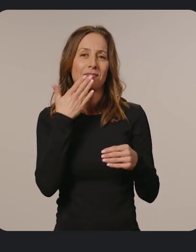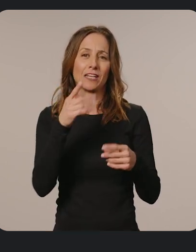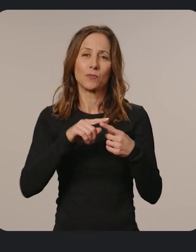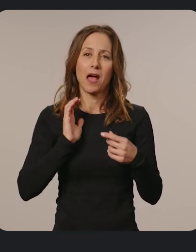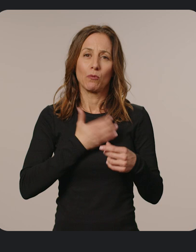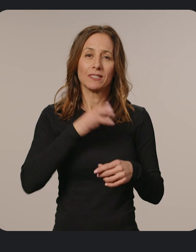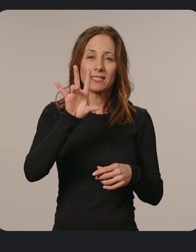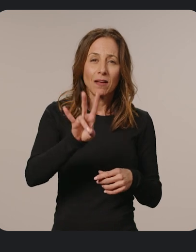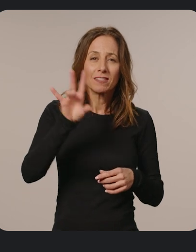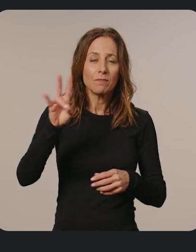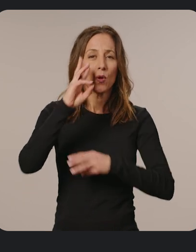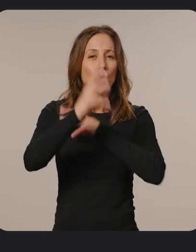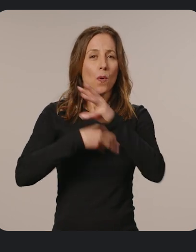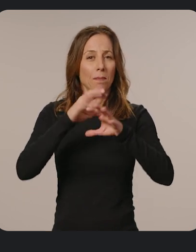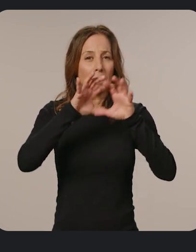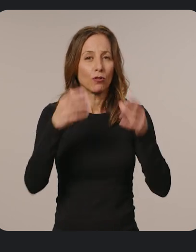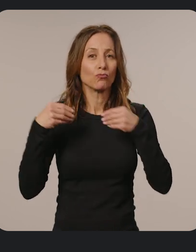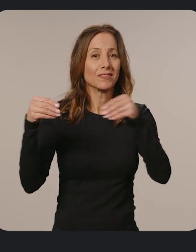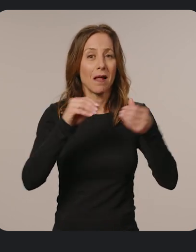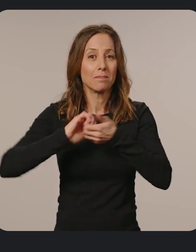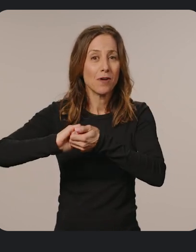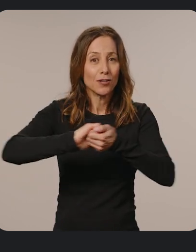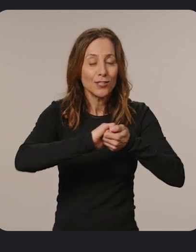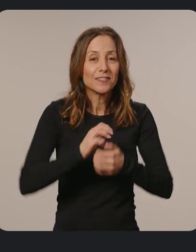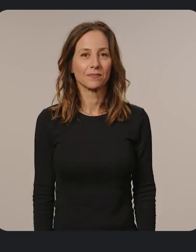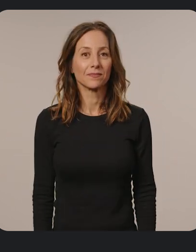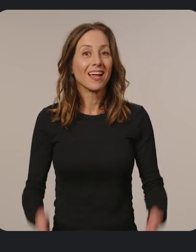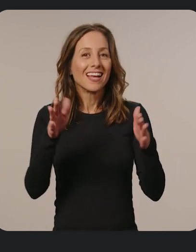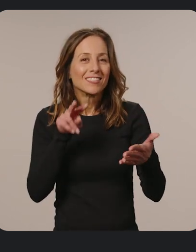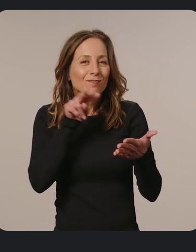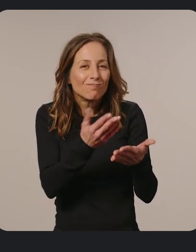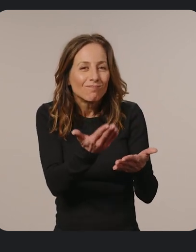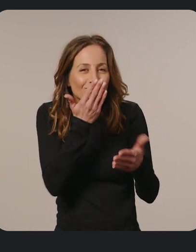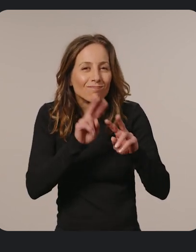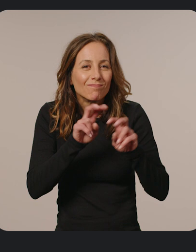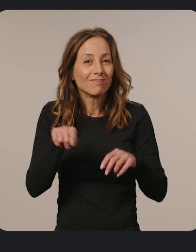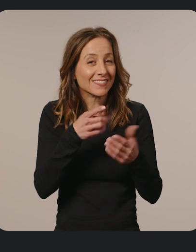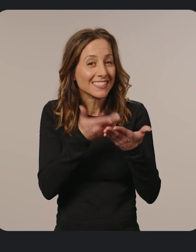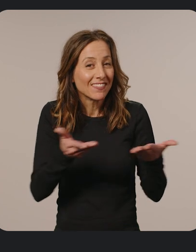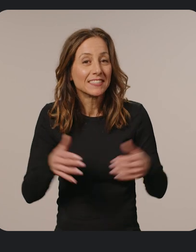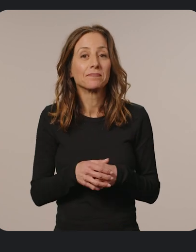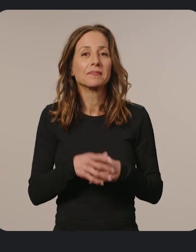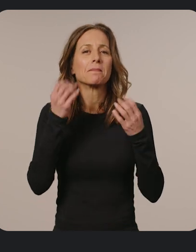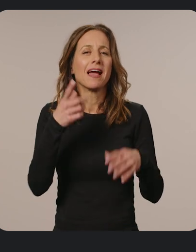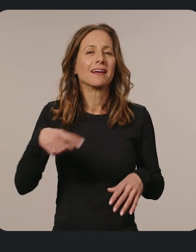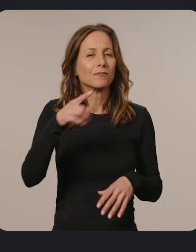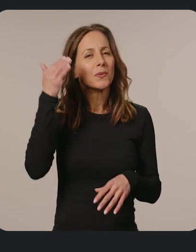you, thanks to our 77 global retail partners. Let's take a closer look at a few of these devices. Many of